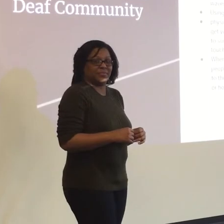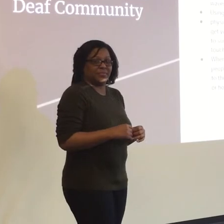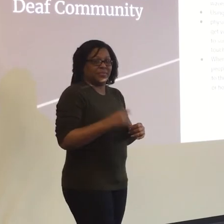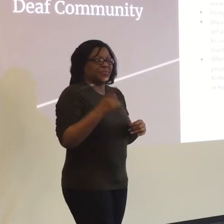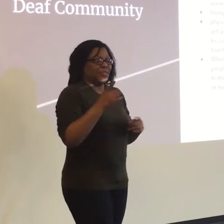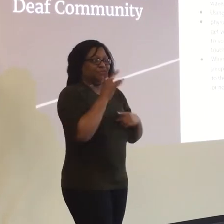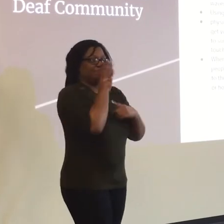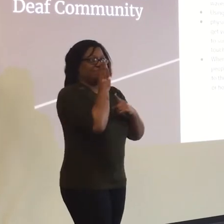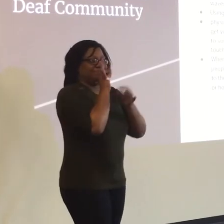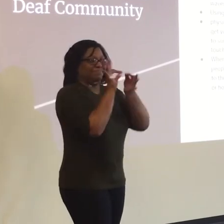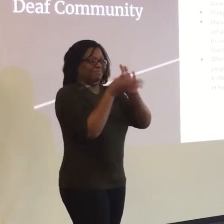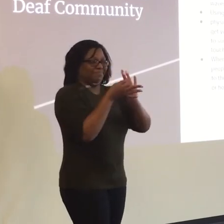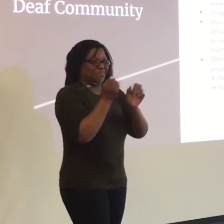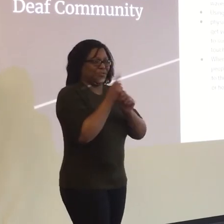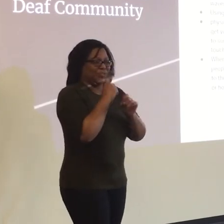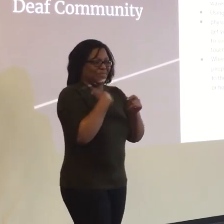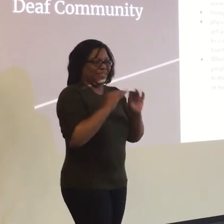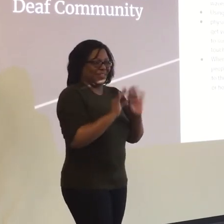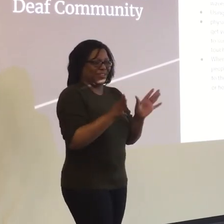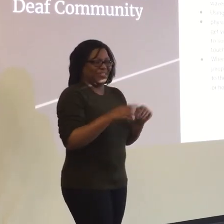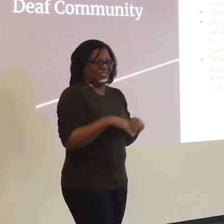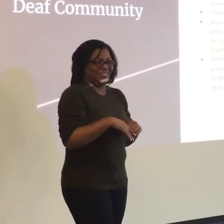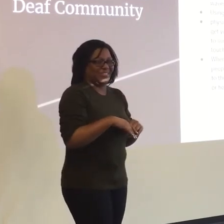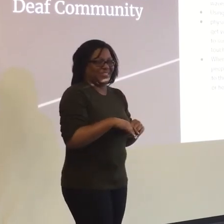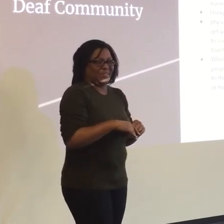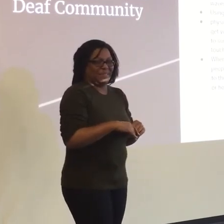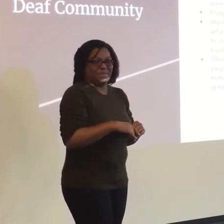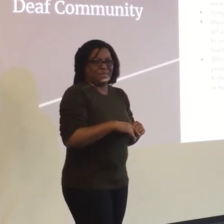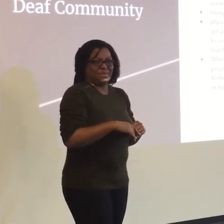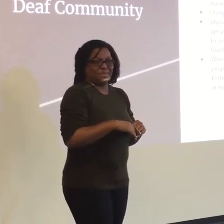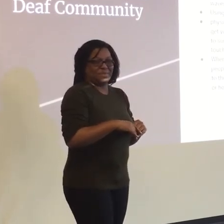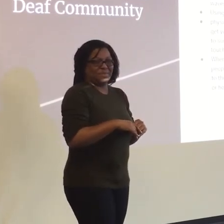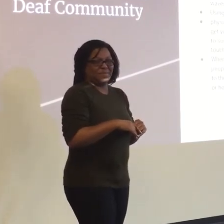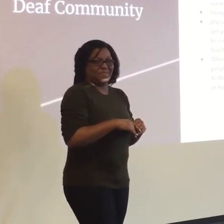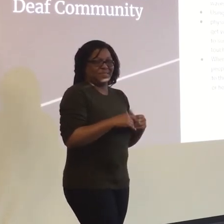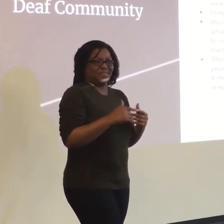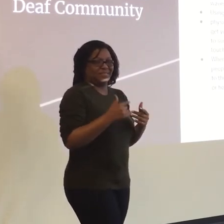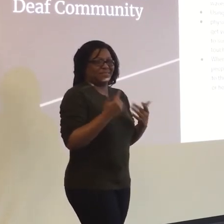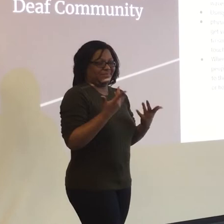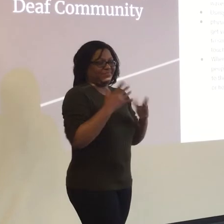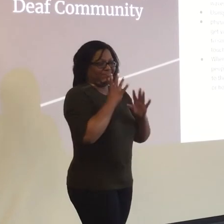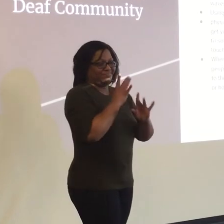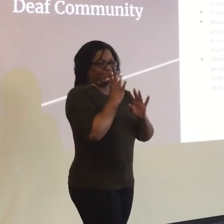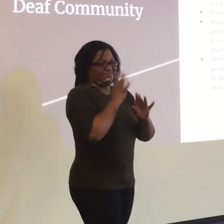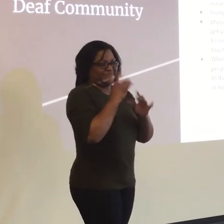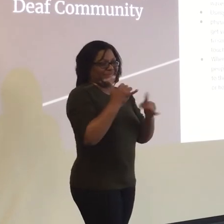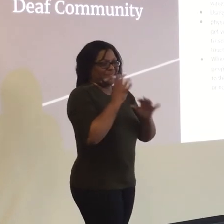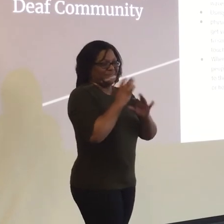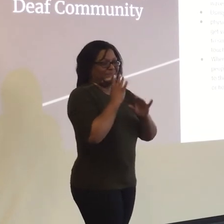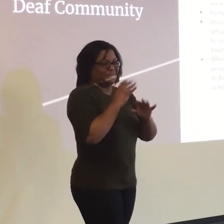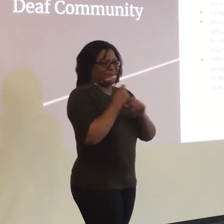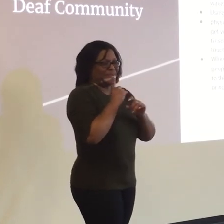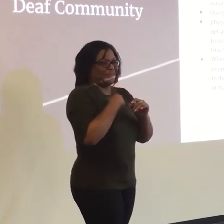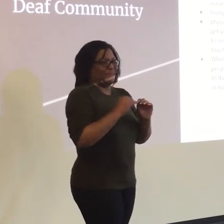person's attention, but you wanted to any time that you have maybe had some awkward feelings?